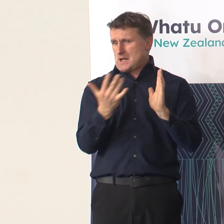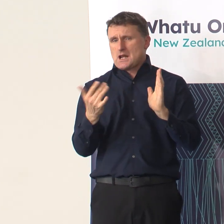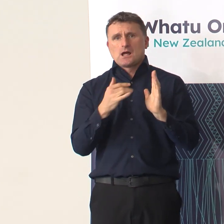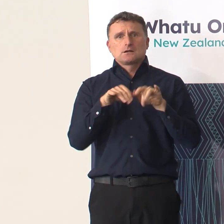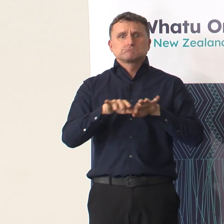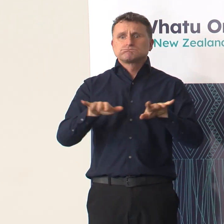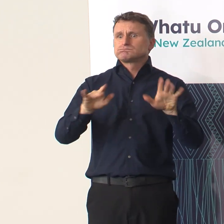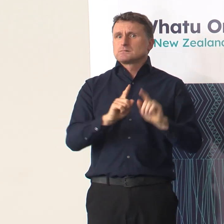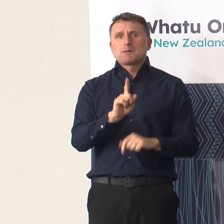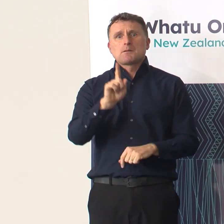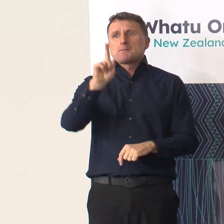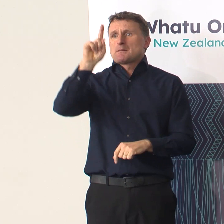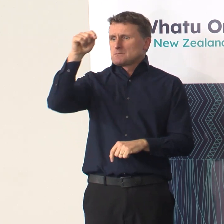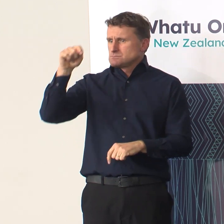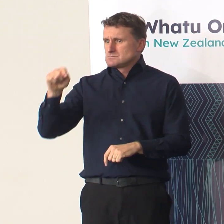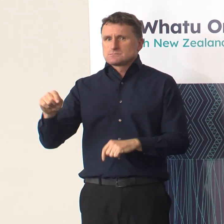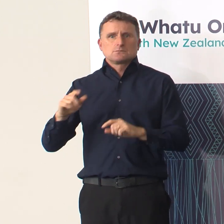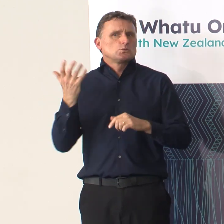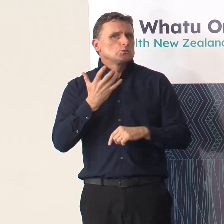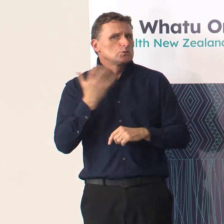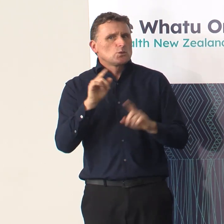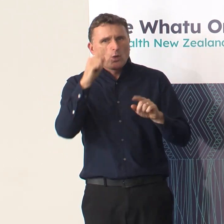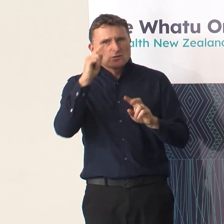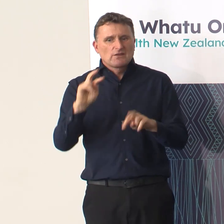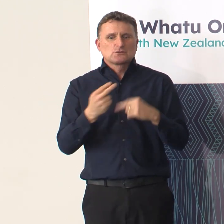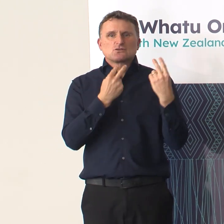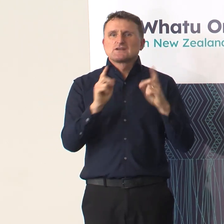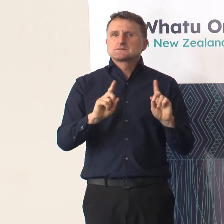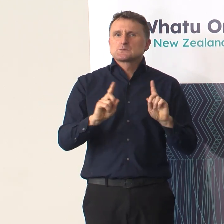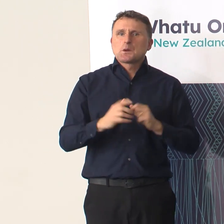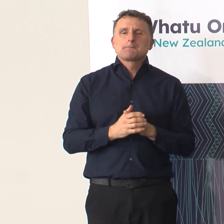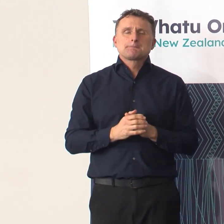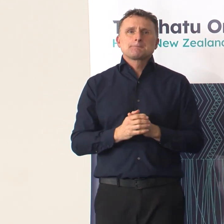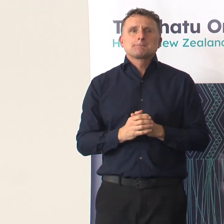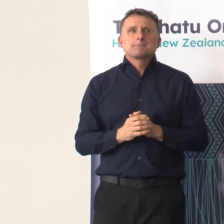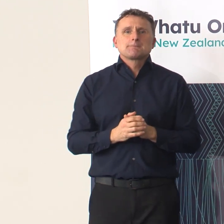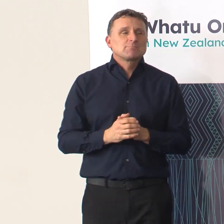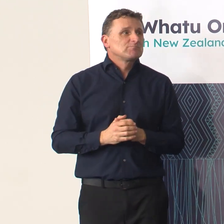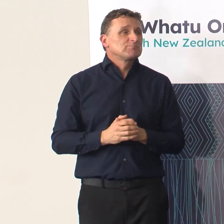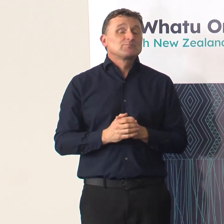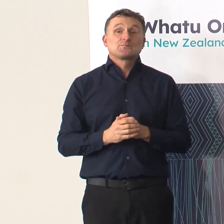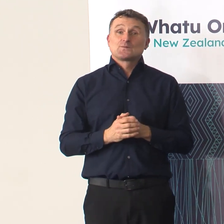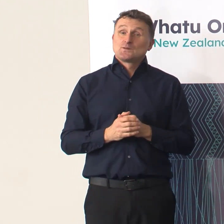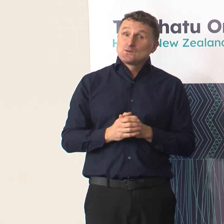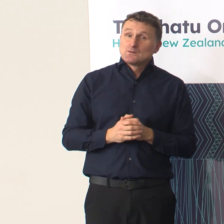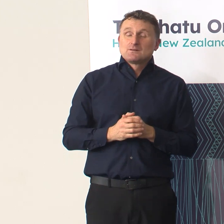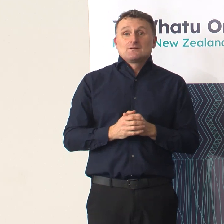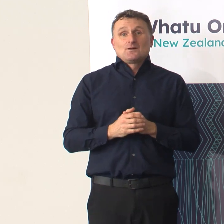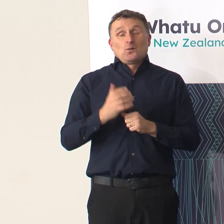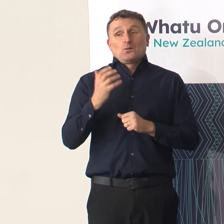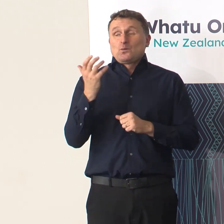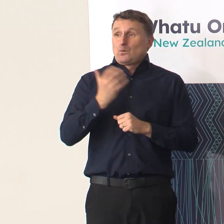Sure. And I might ask the others to comment as well. But it's been, you know, a year